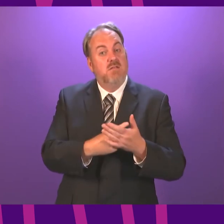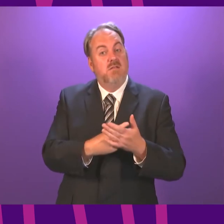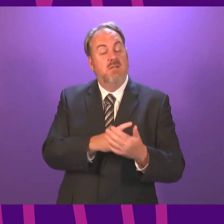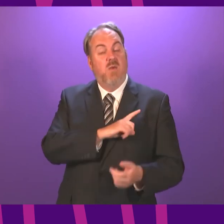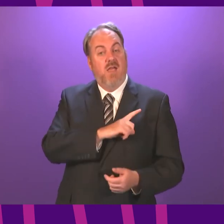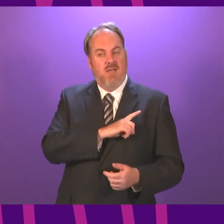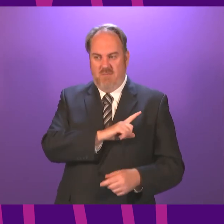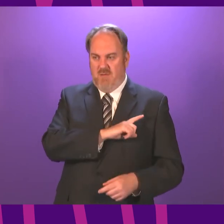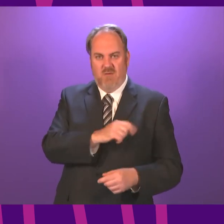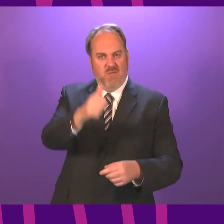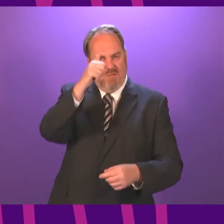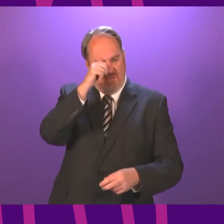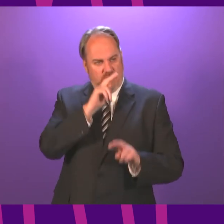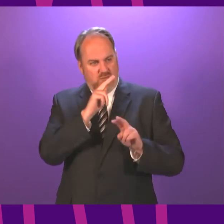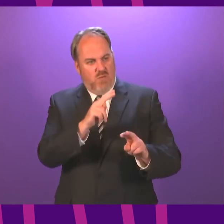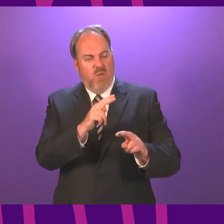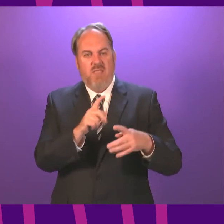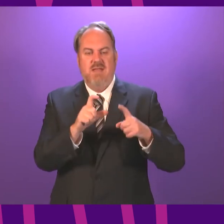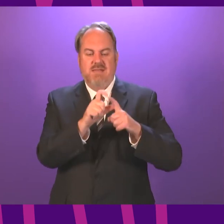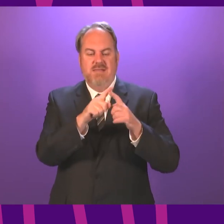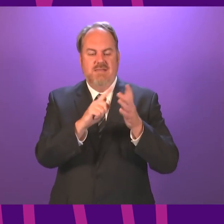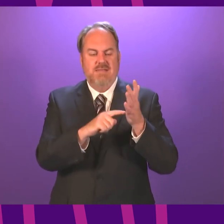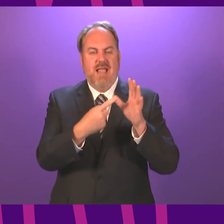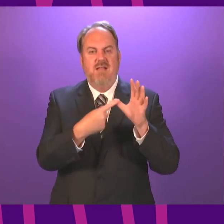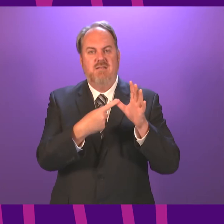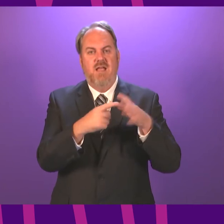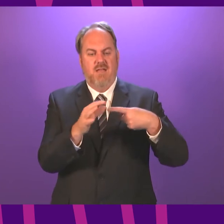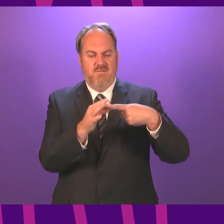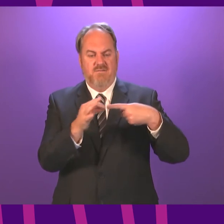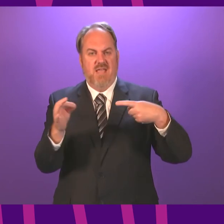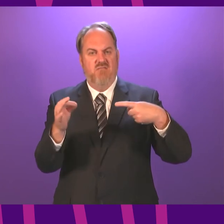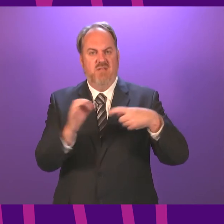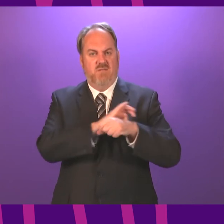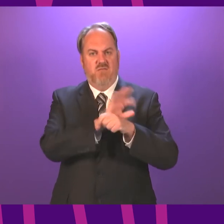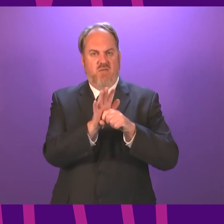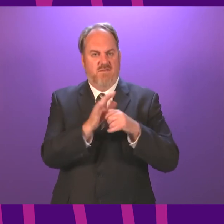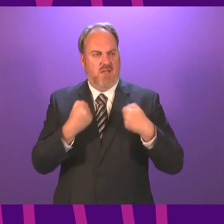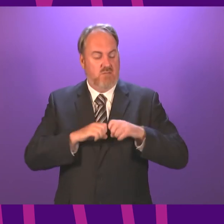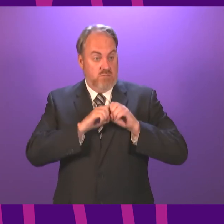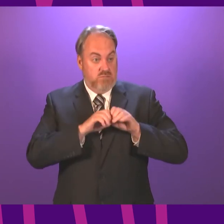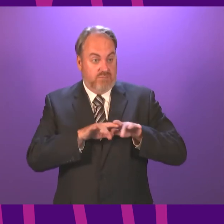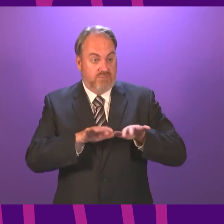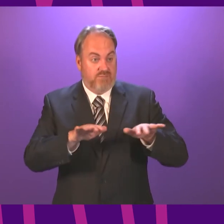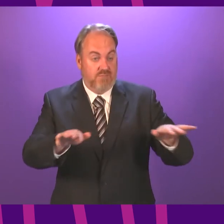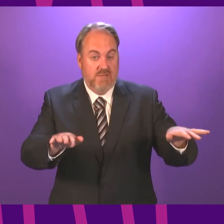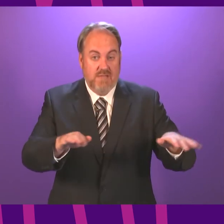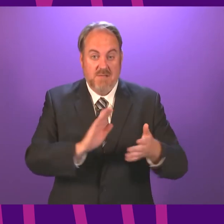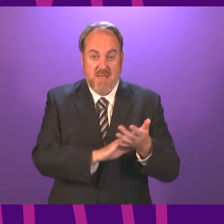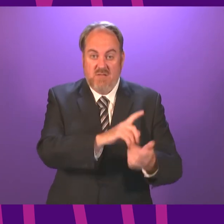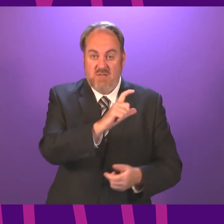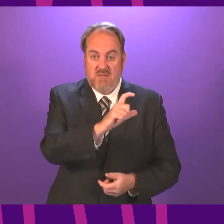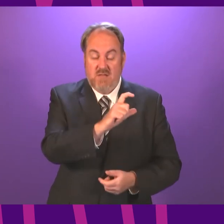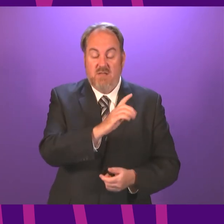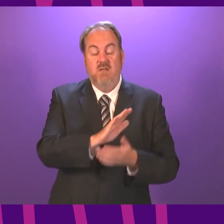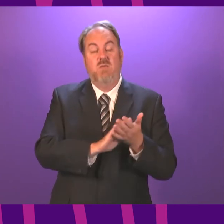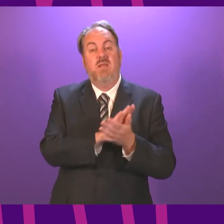case rates associated with the Delta variant. All of these recent changes were notified to Parliament in a written statement through a